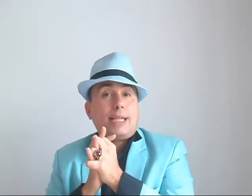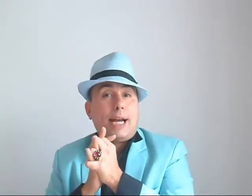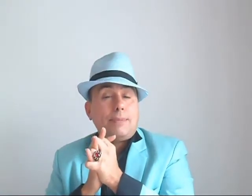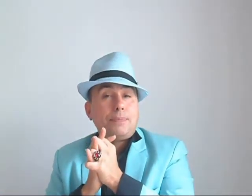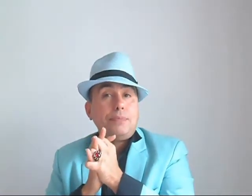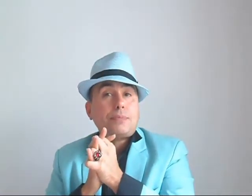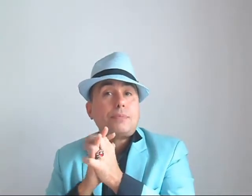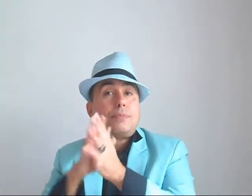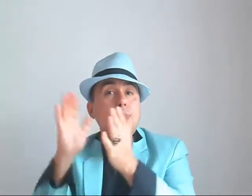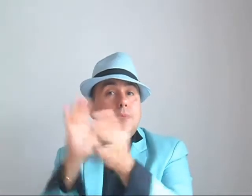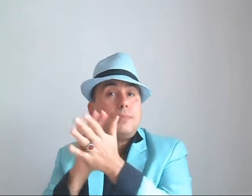letra.